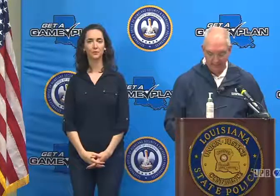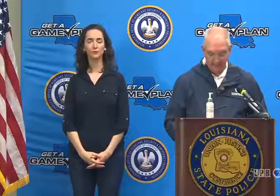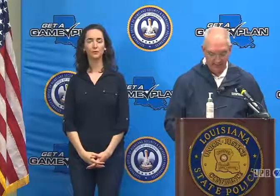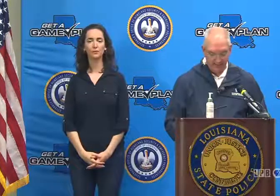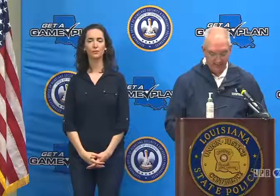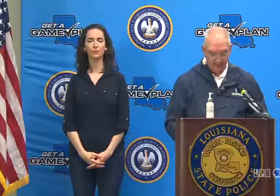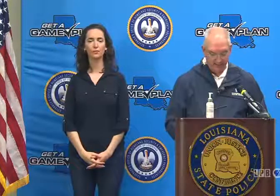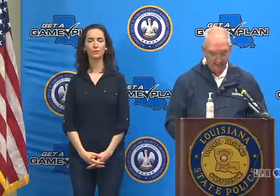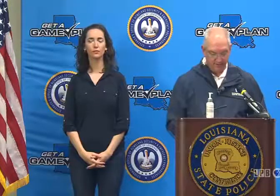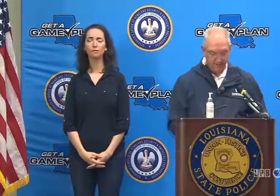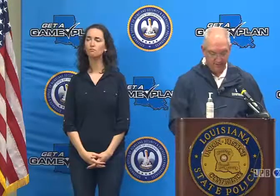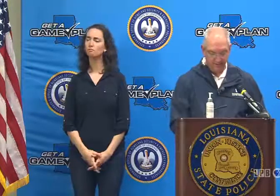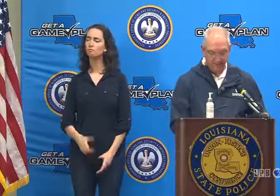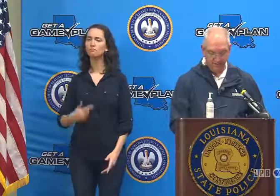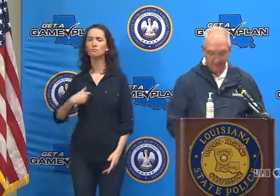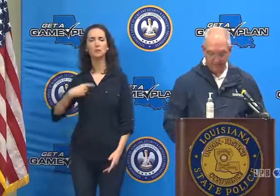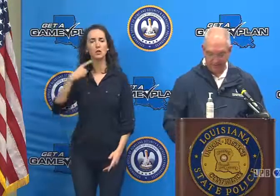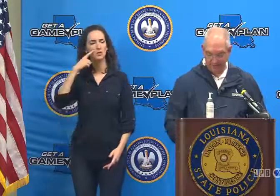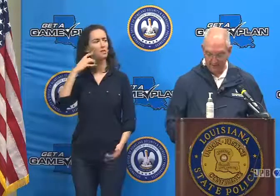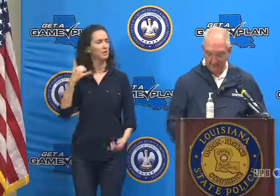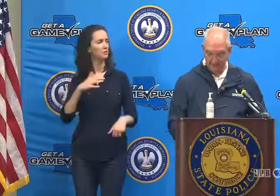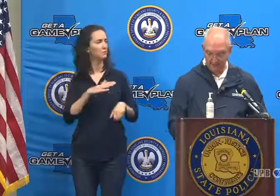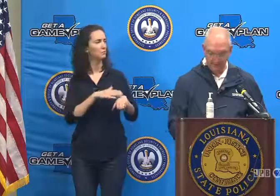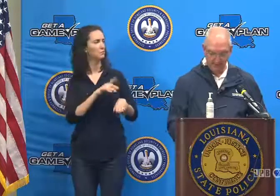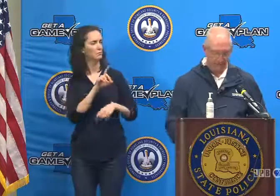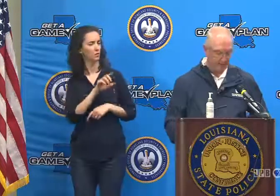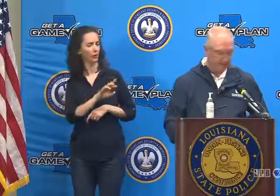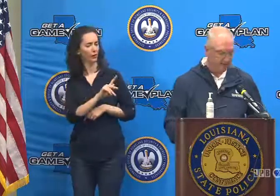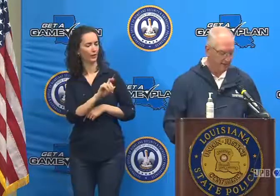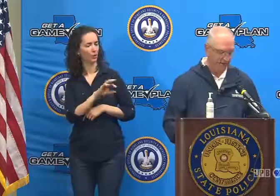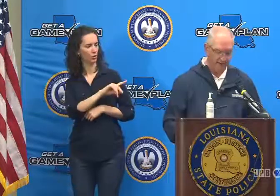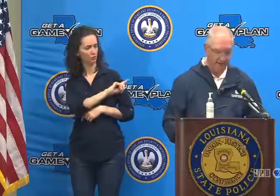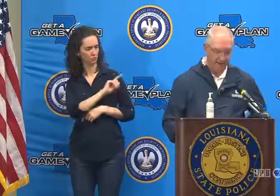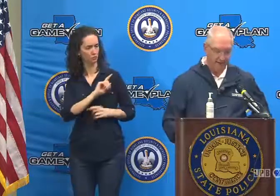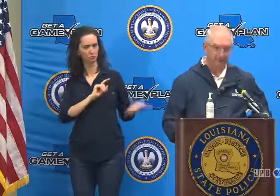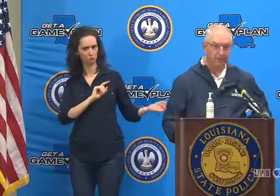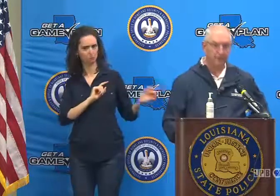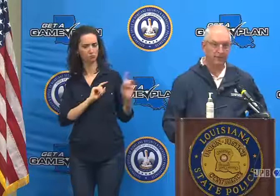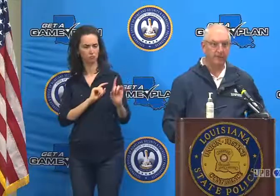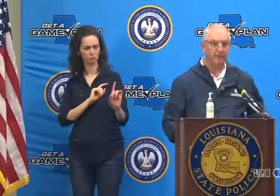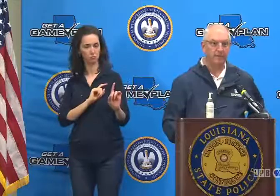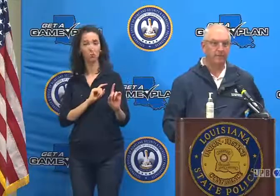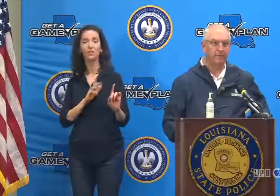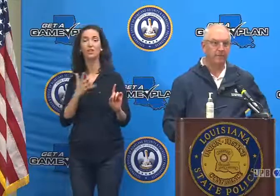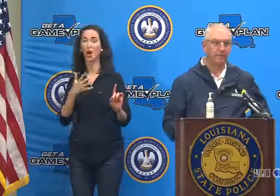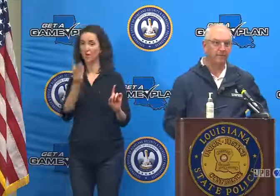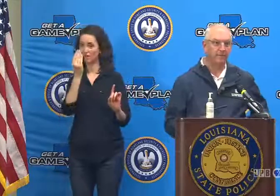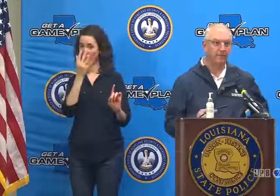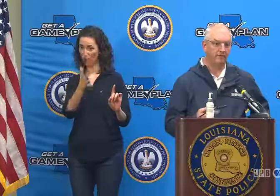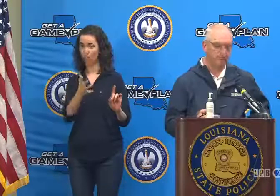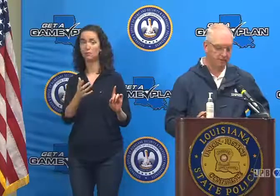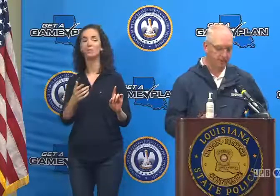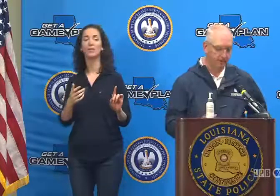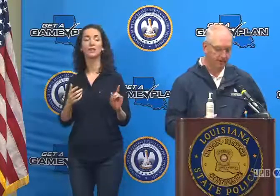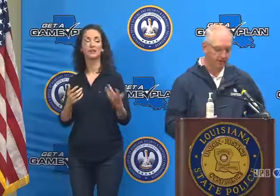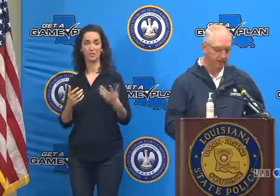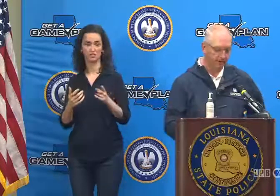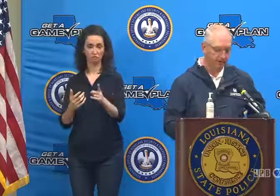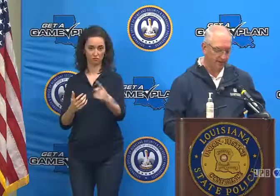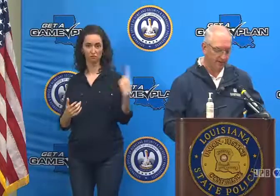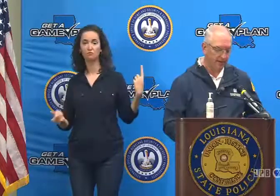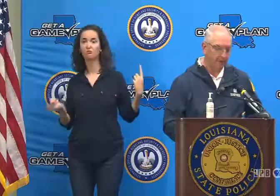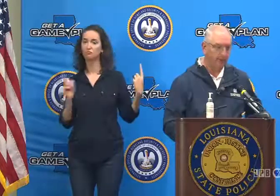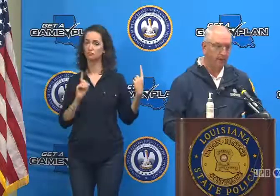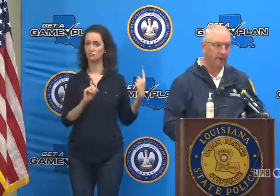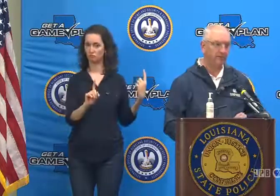I think with that I'm going to ask Dr. Kanner to come up and then as I mentioned, I'll be back on the on the following